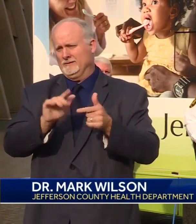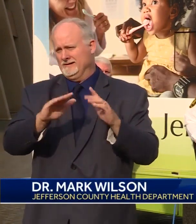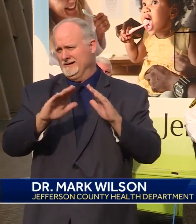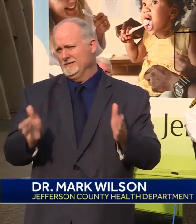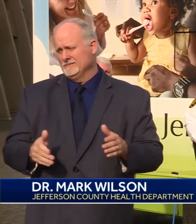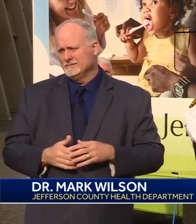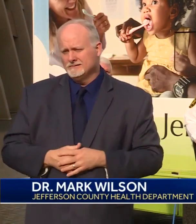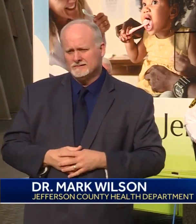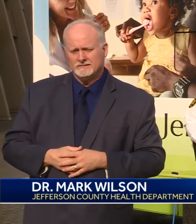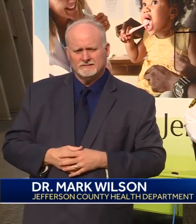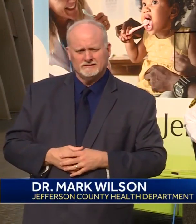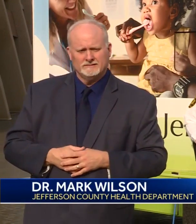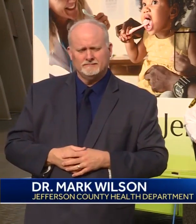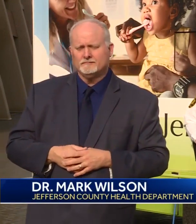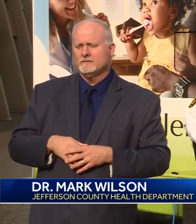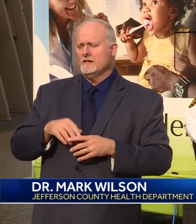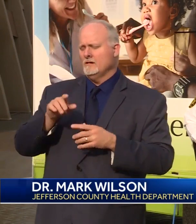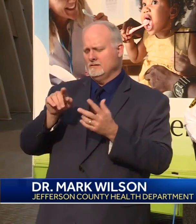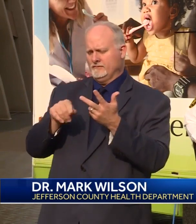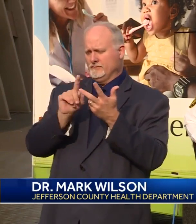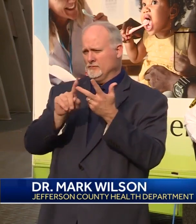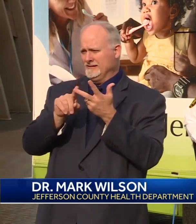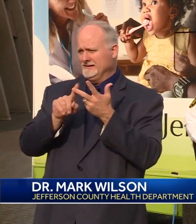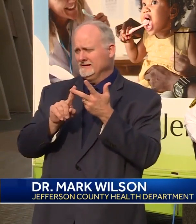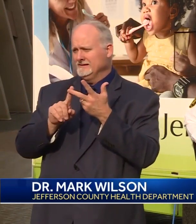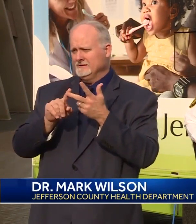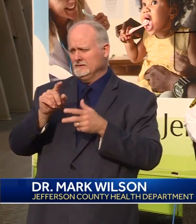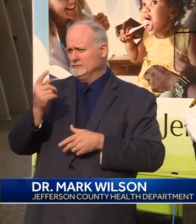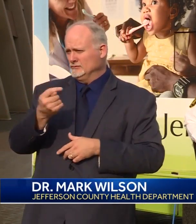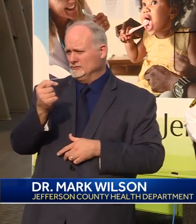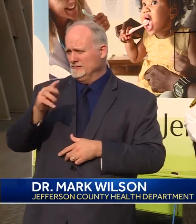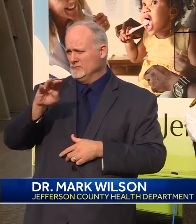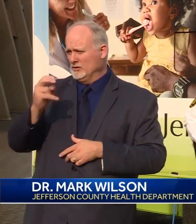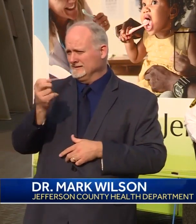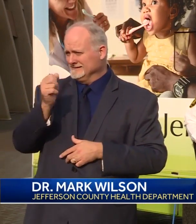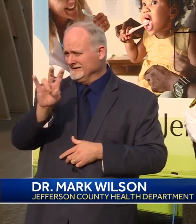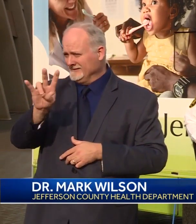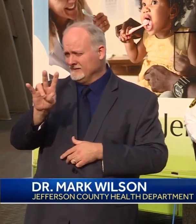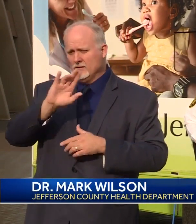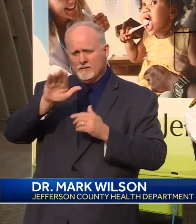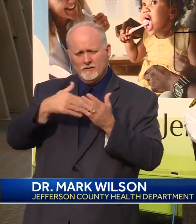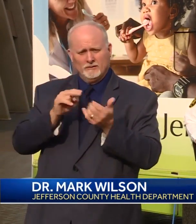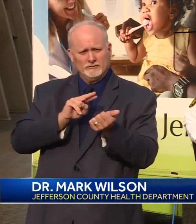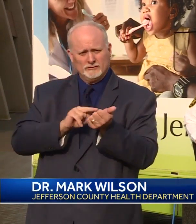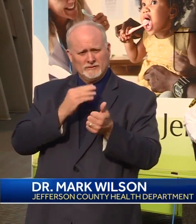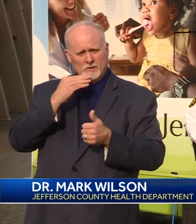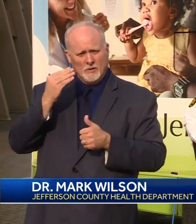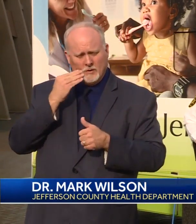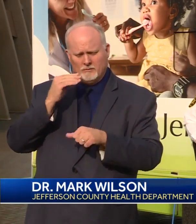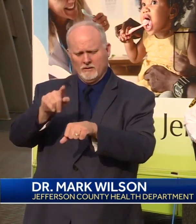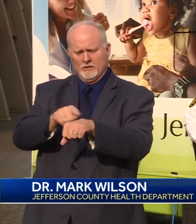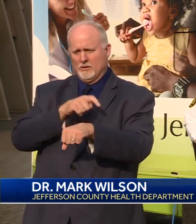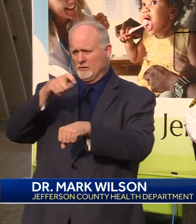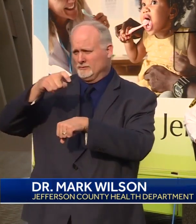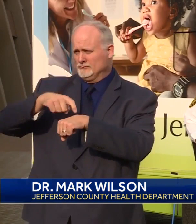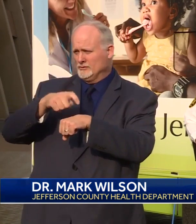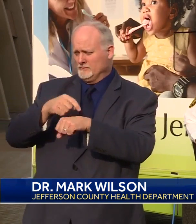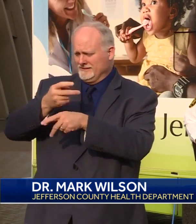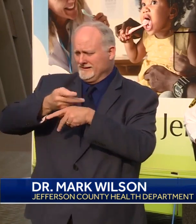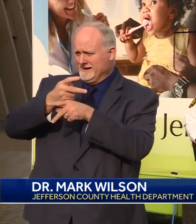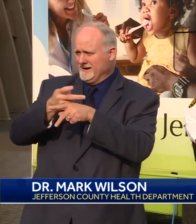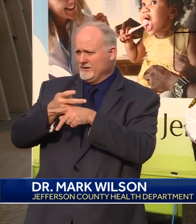Number three, effective Tuesday, March 17th, all nursing homes, long-term care facilities